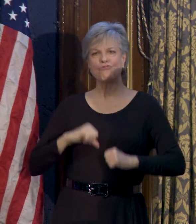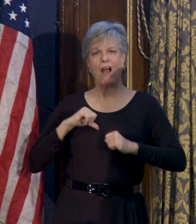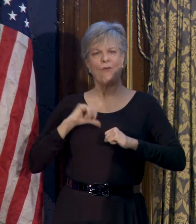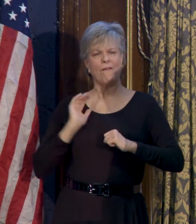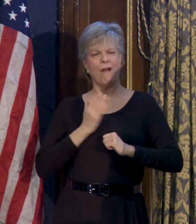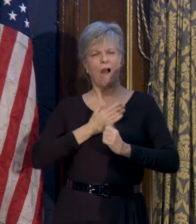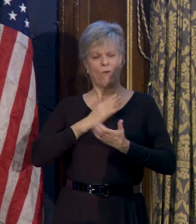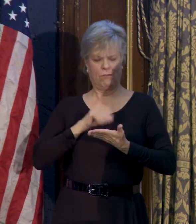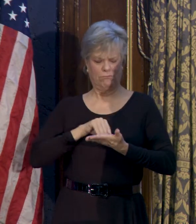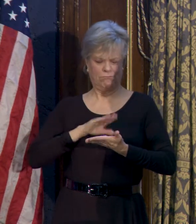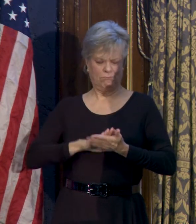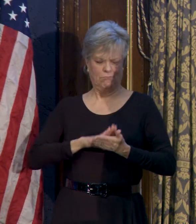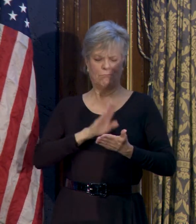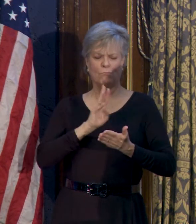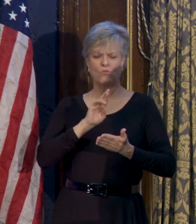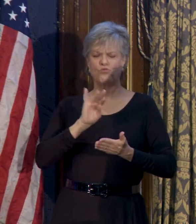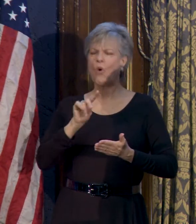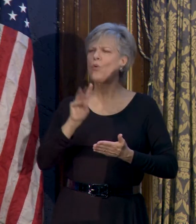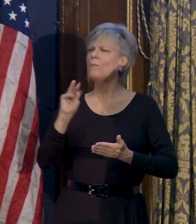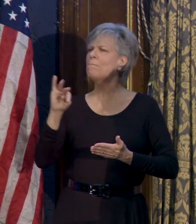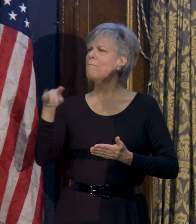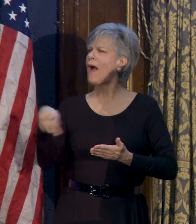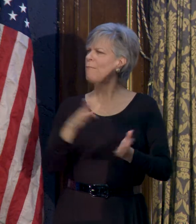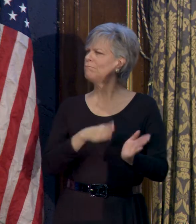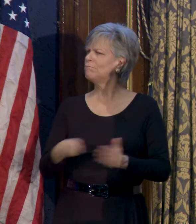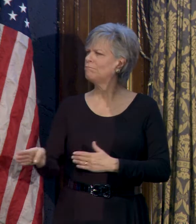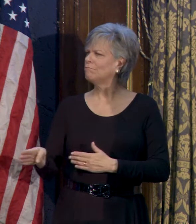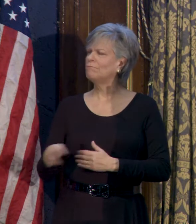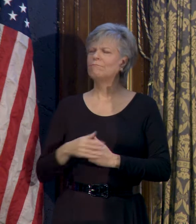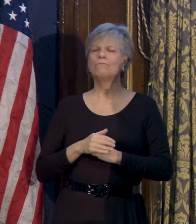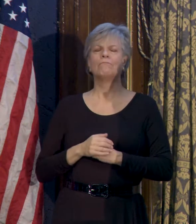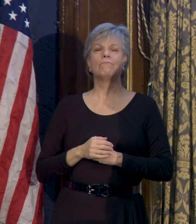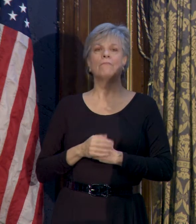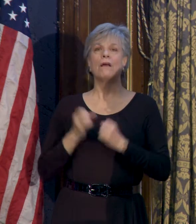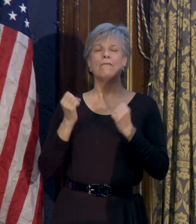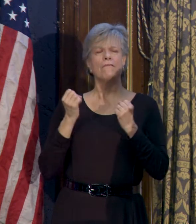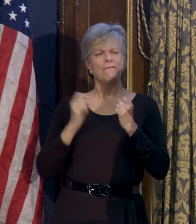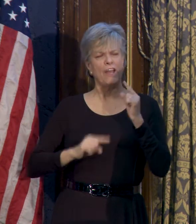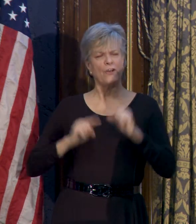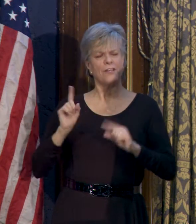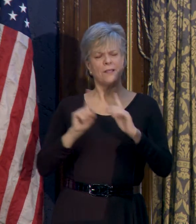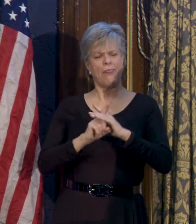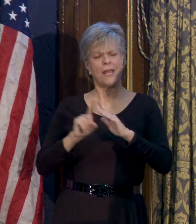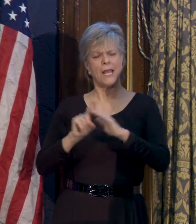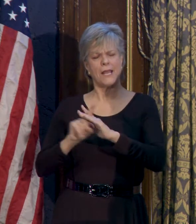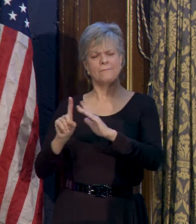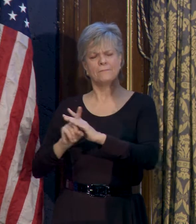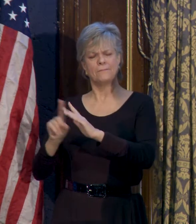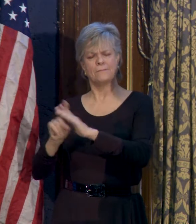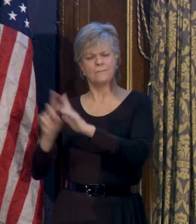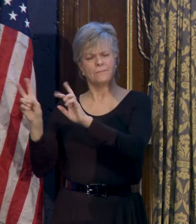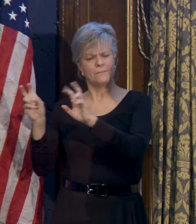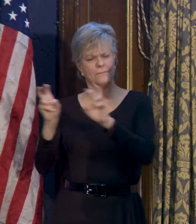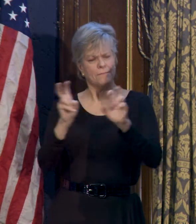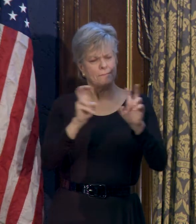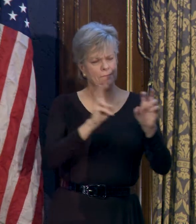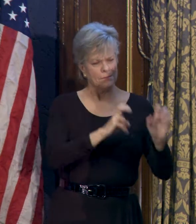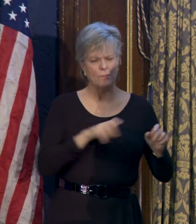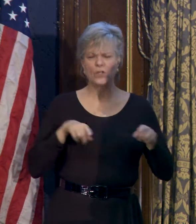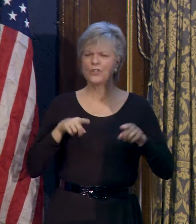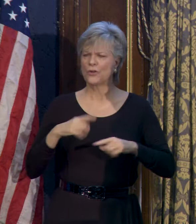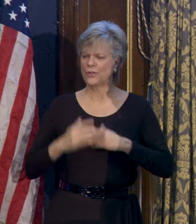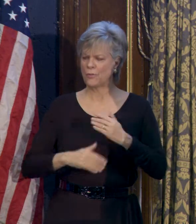created. Throughout the planning process, various themes emerged from the conversations we had with thousands of participating